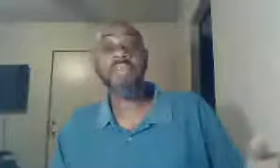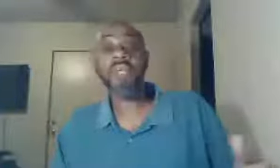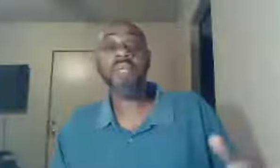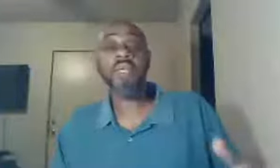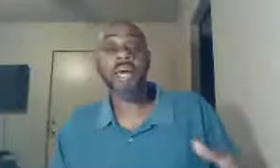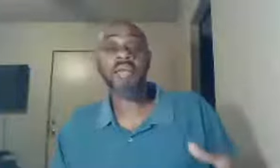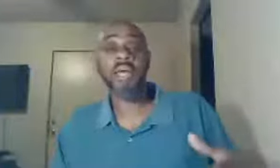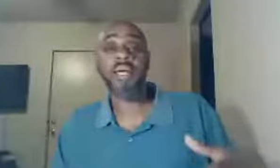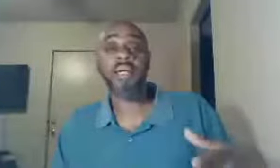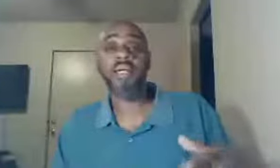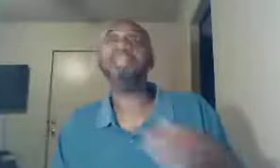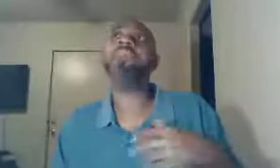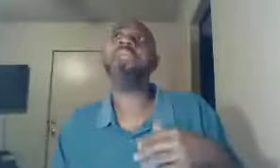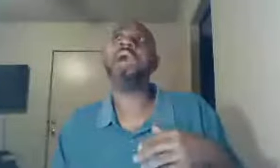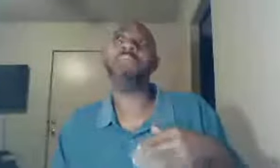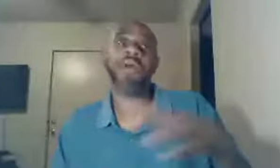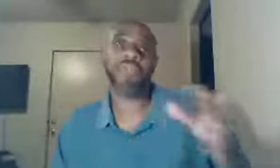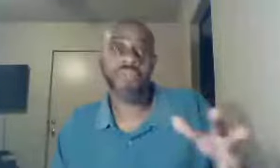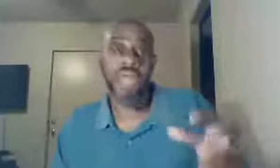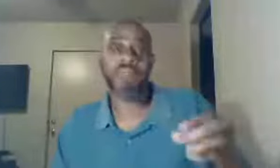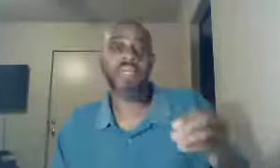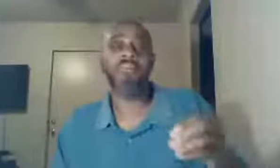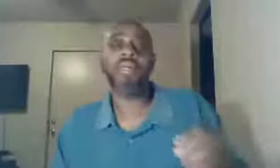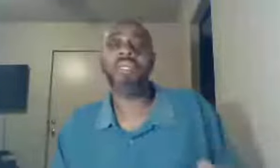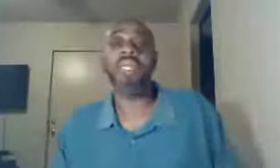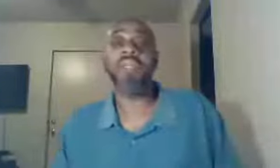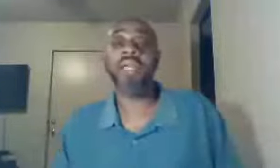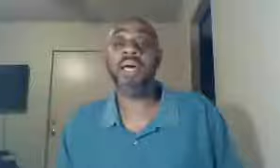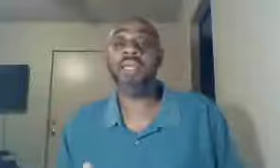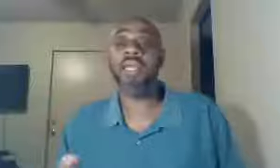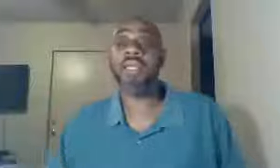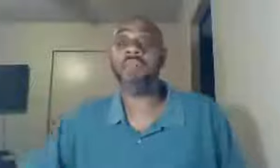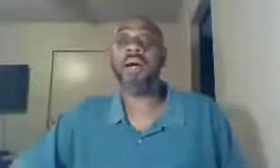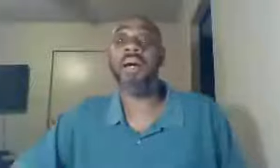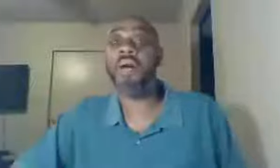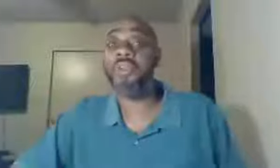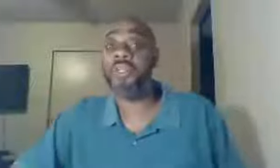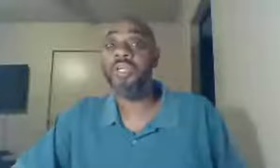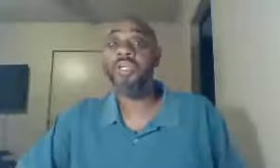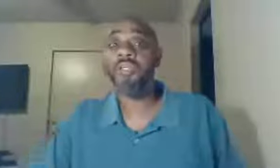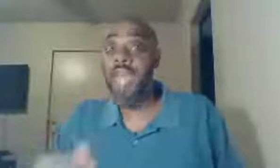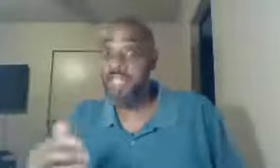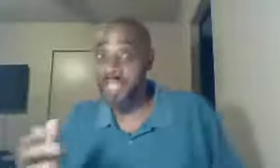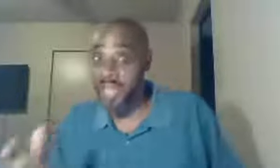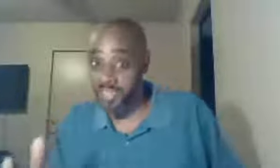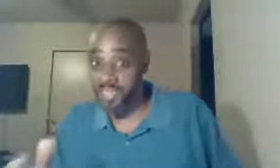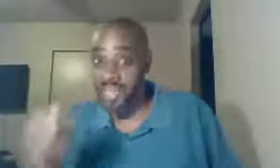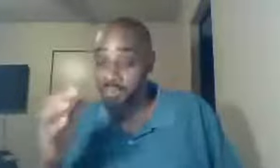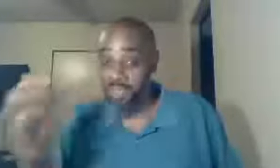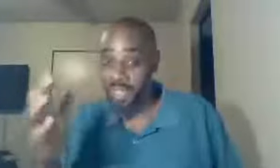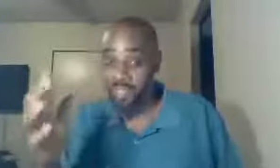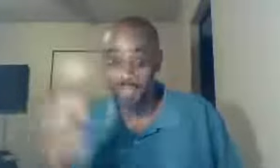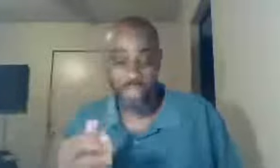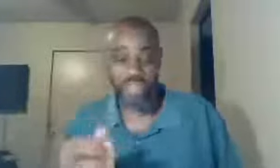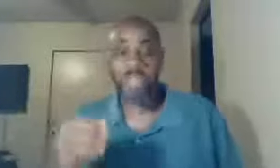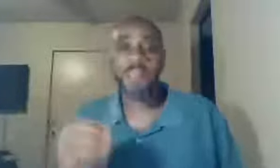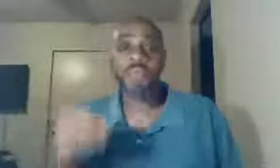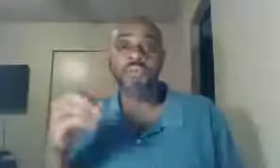even, now let me not, I'm not going to do that, but even among other nationalities, I won't say which, you